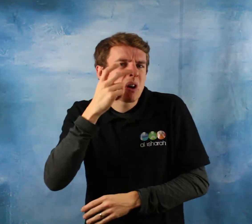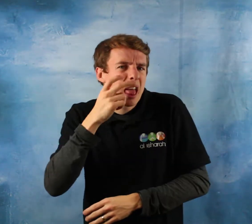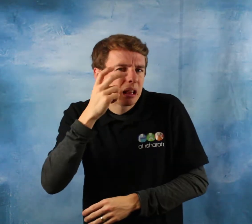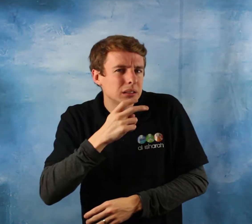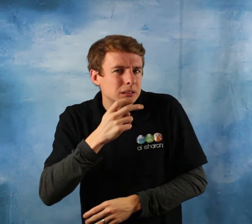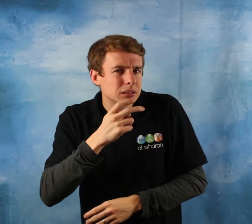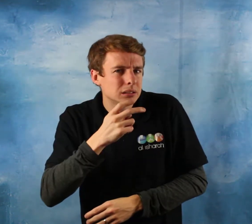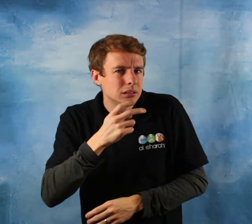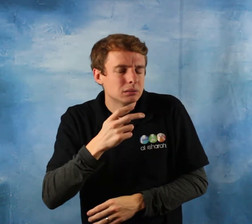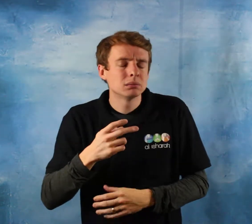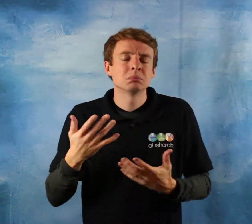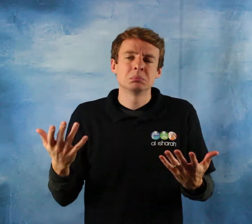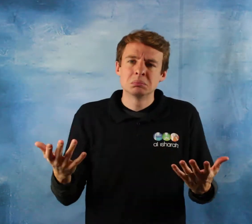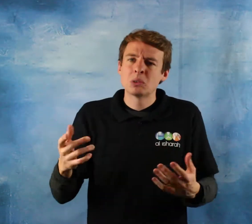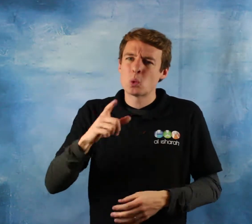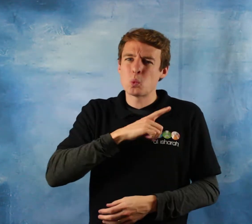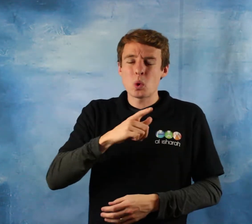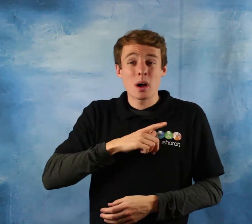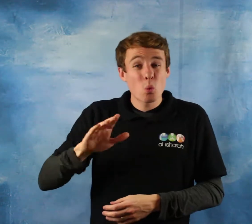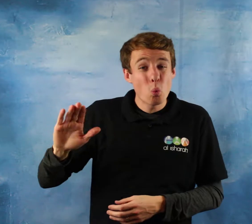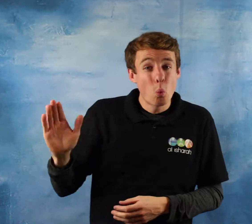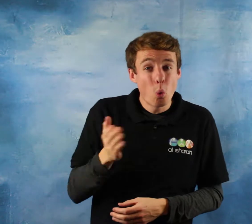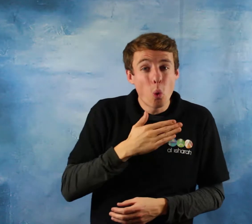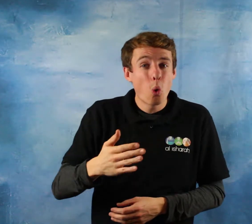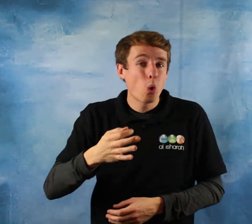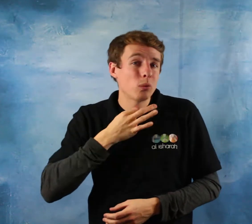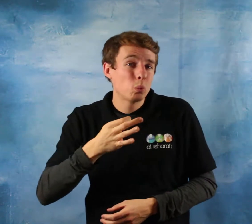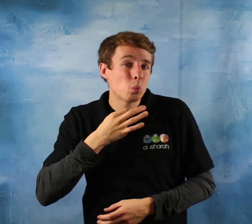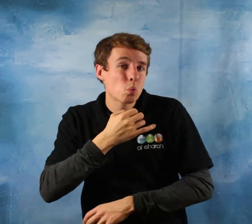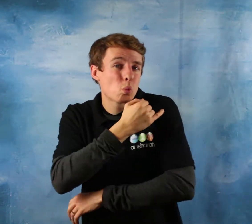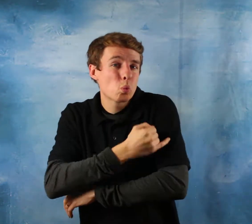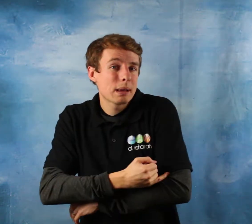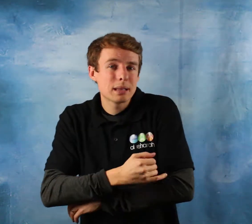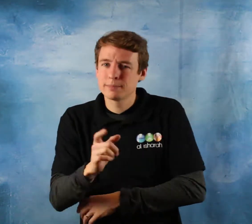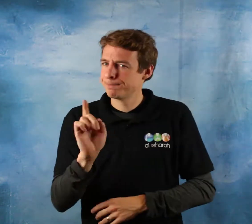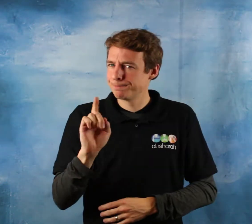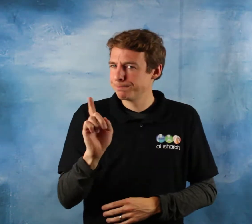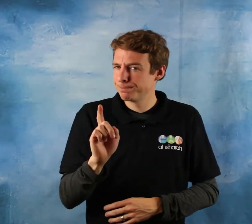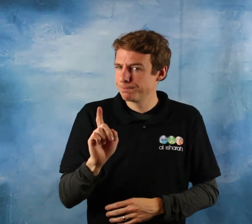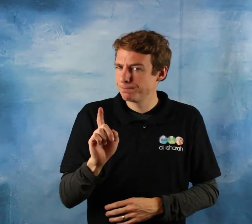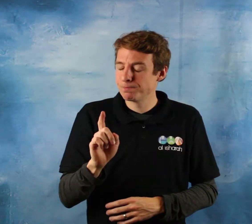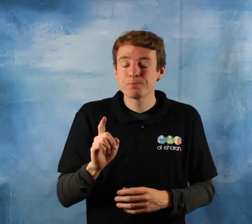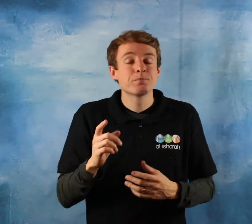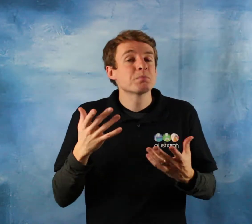fact that in general due to their fragility and delicate nature many abusers